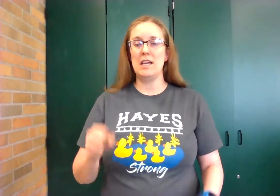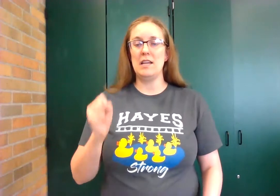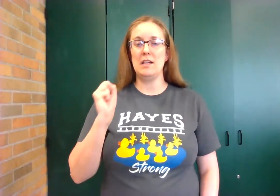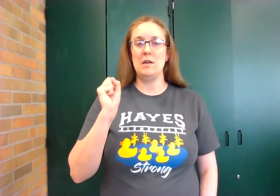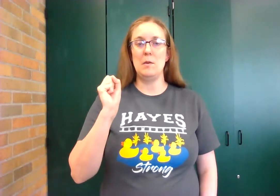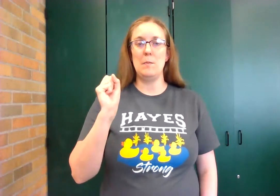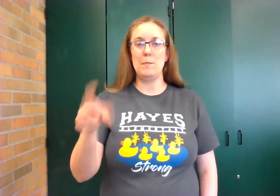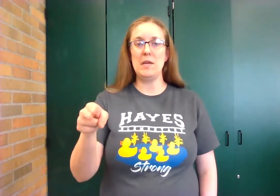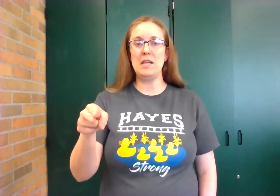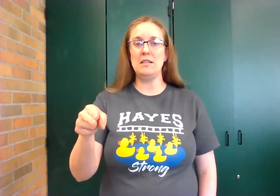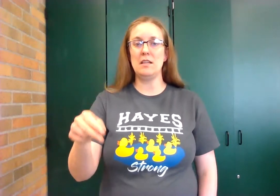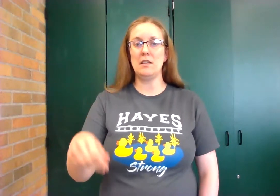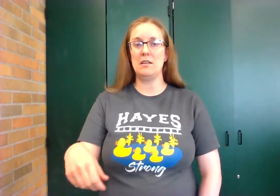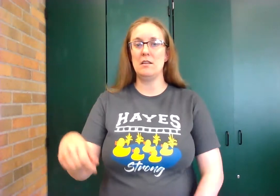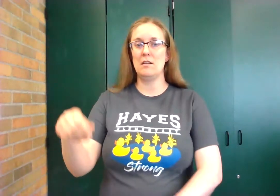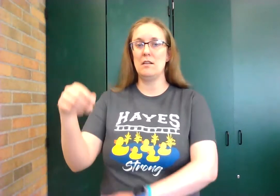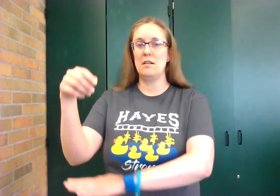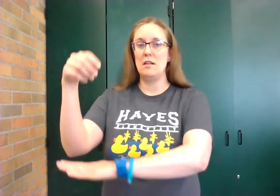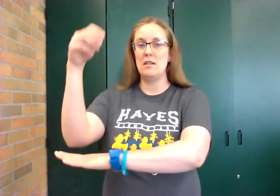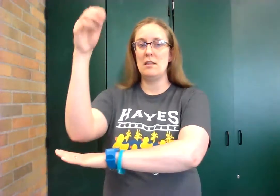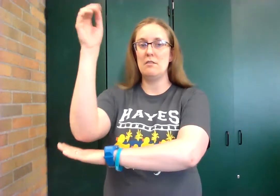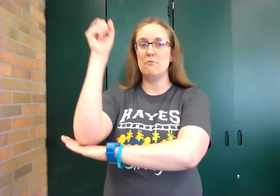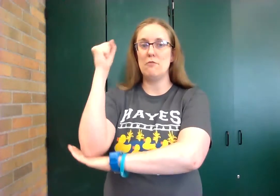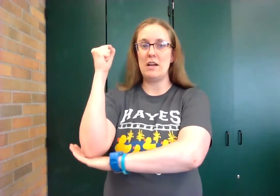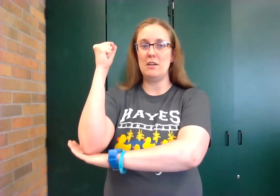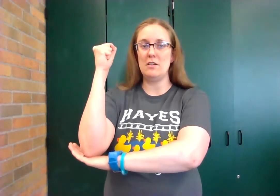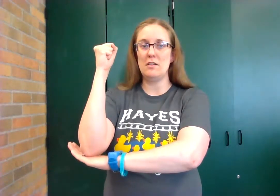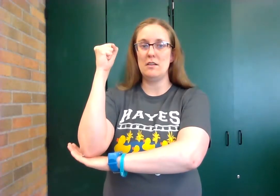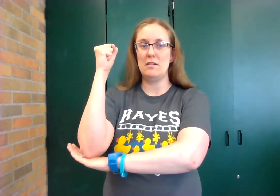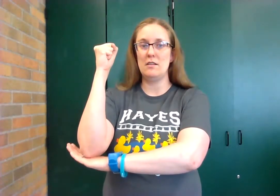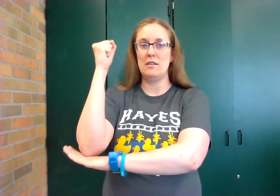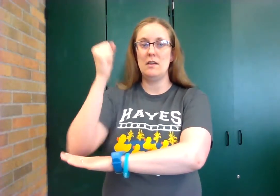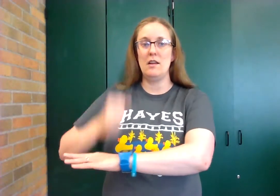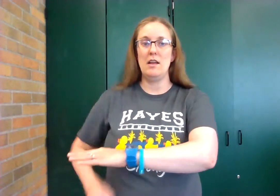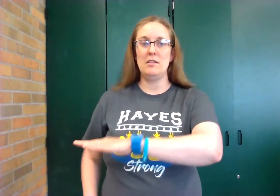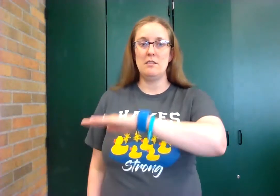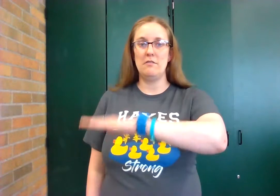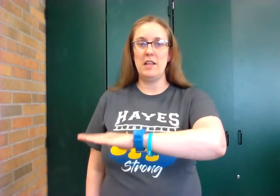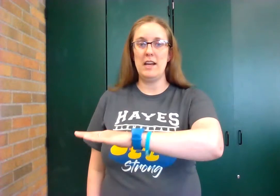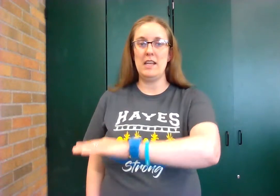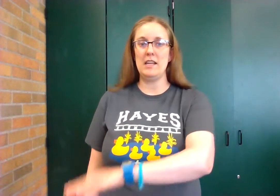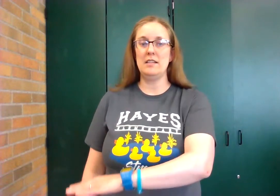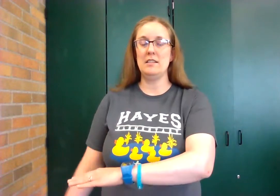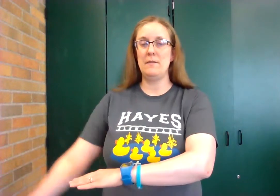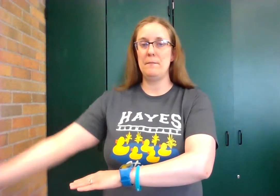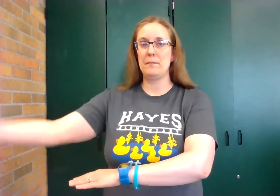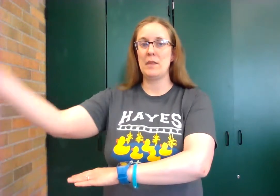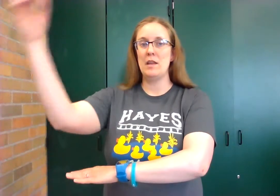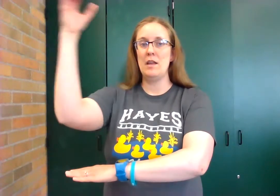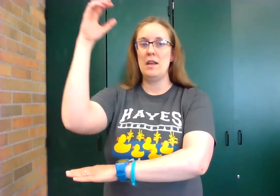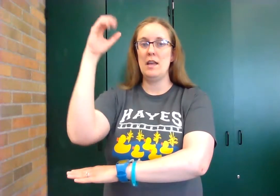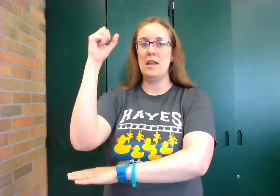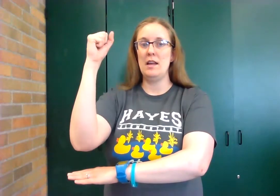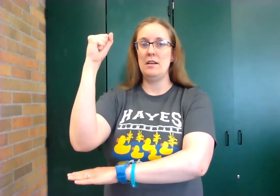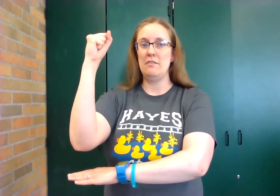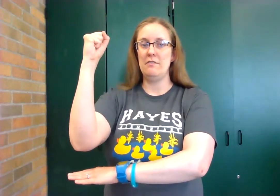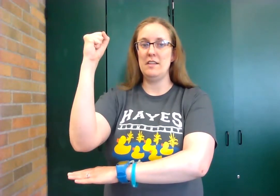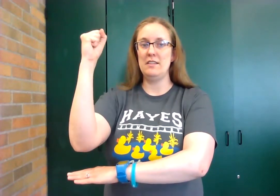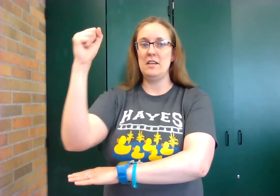beat the record and it's a flat hand and a fist here